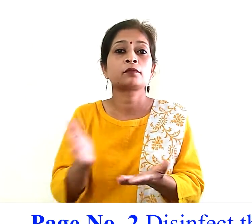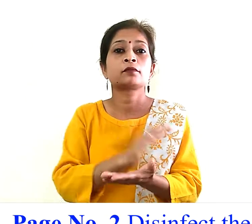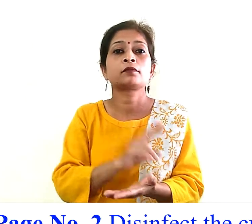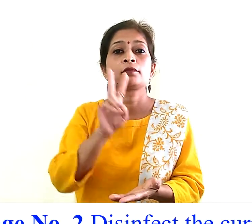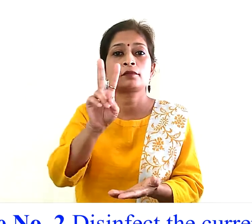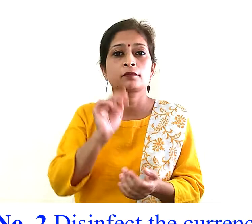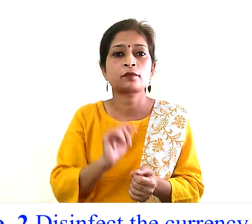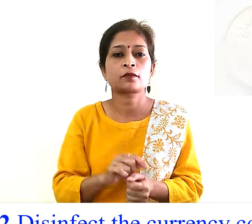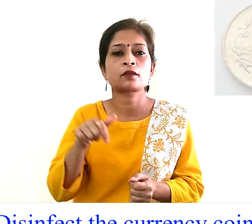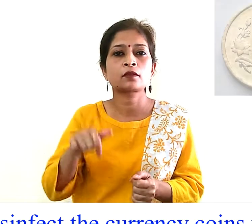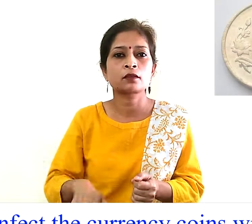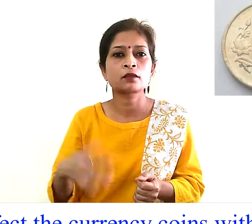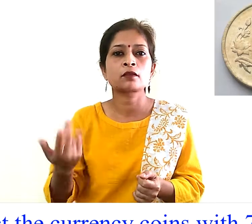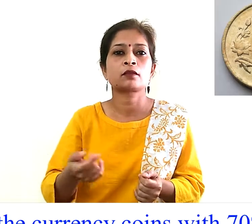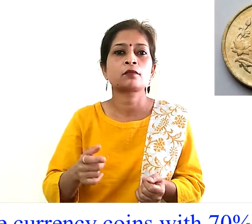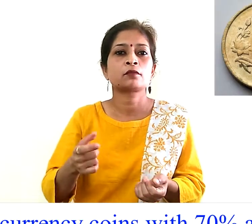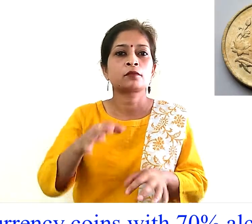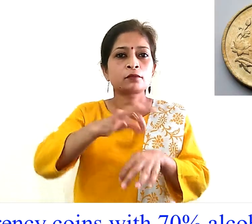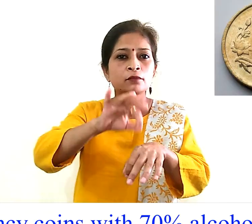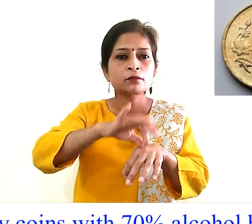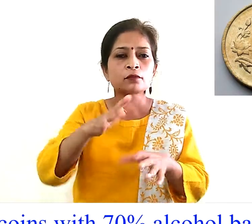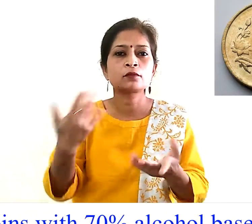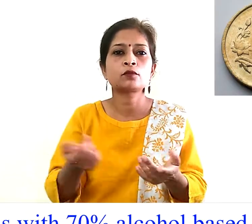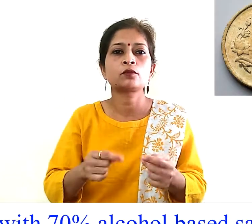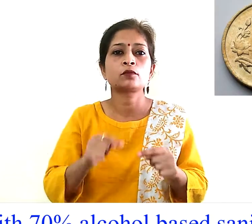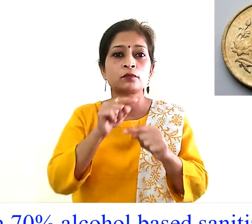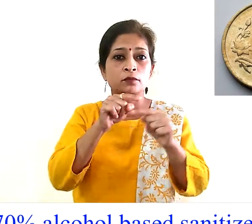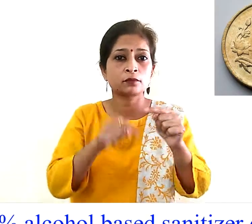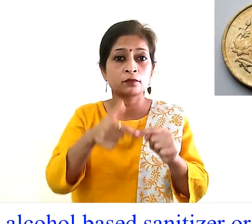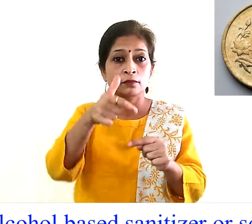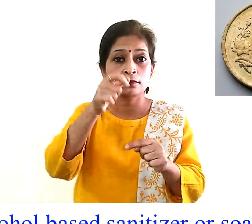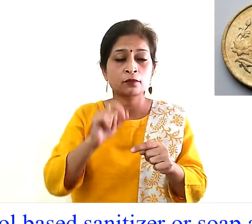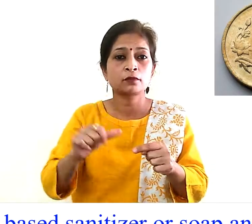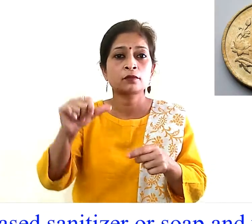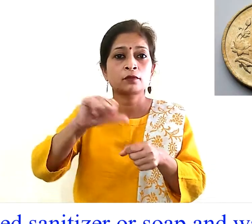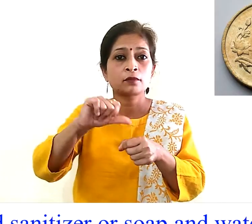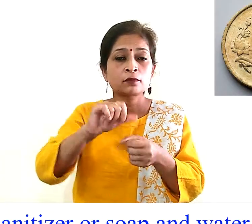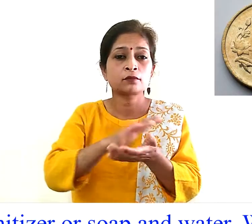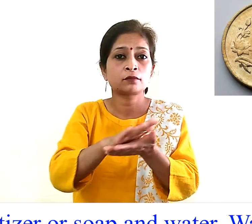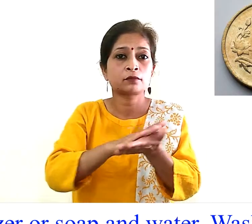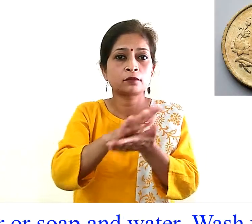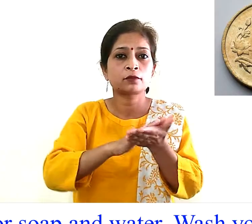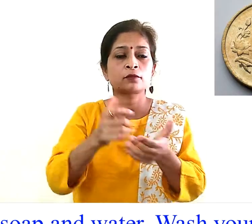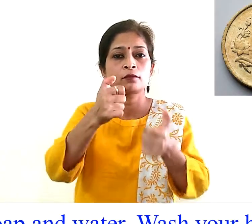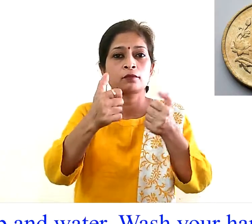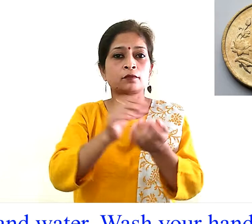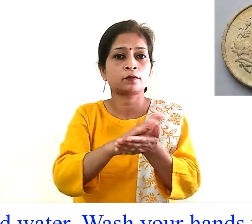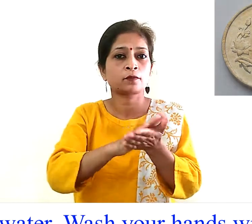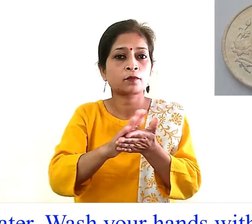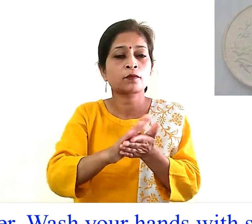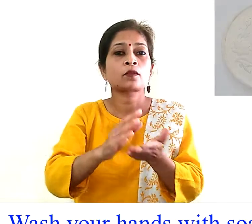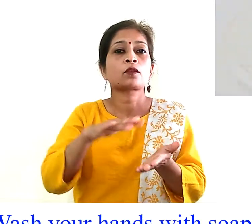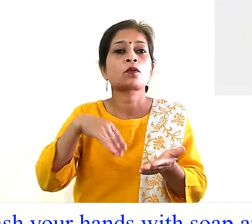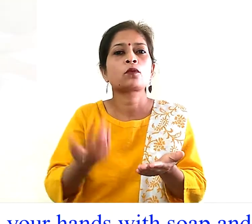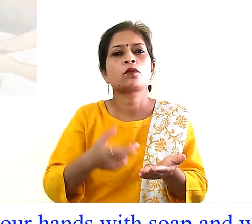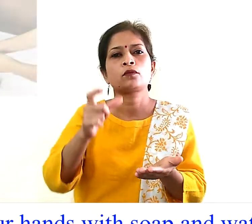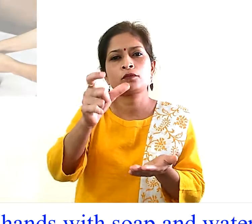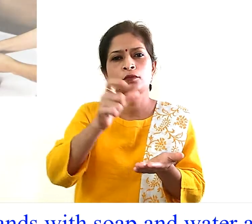disinfect the currency coins with 70% alcohol based sanitizer or soap and water wash your hands with soap